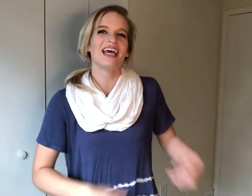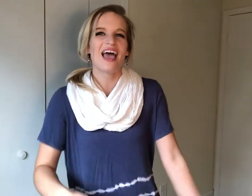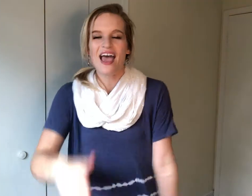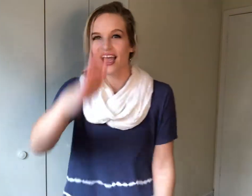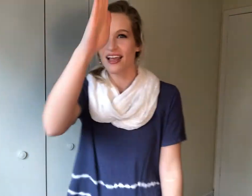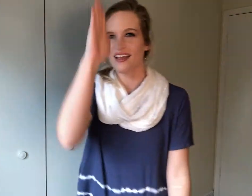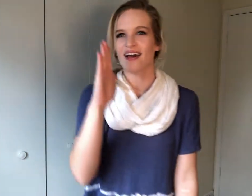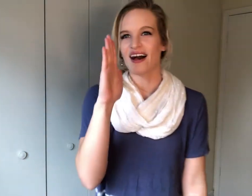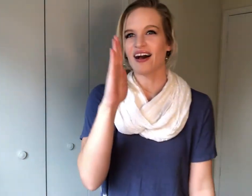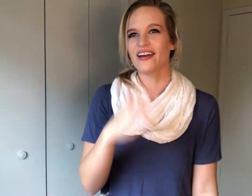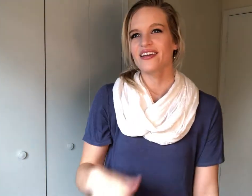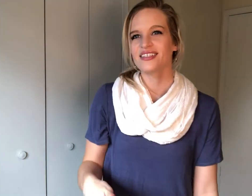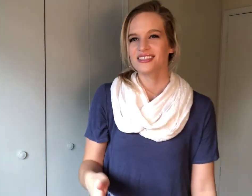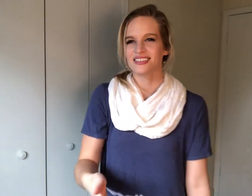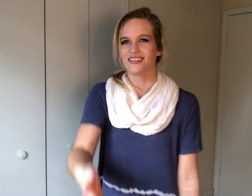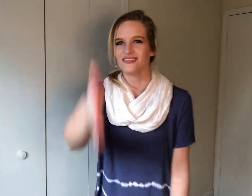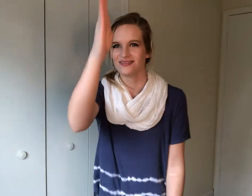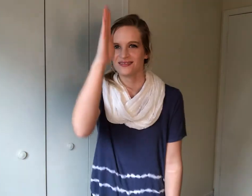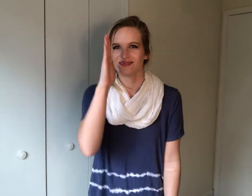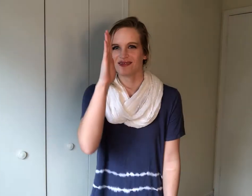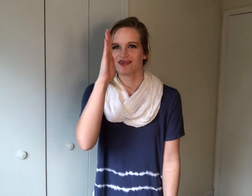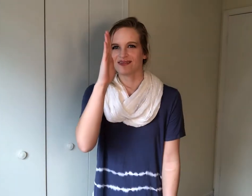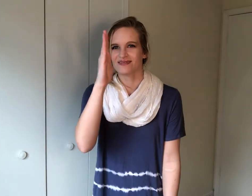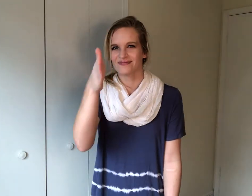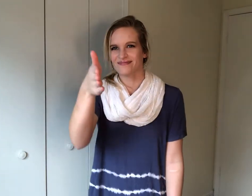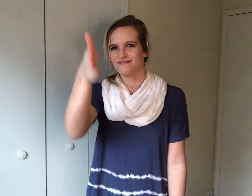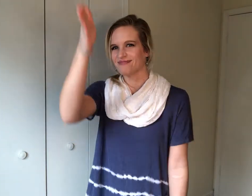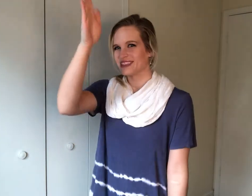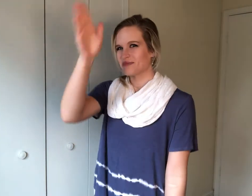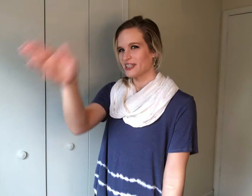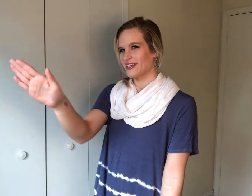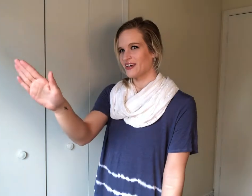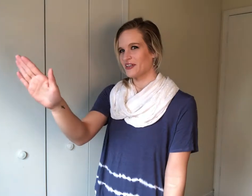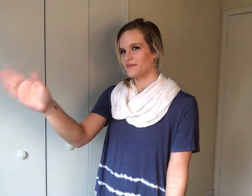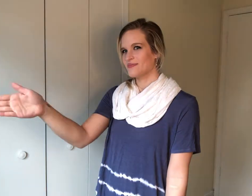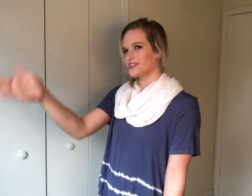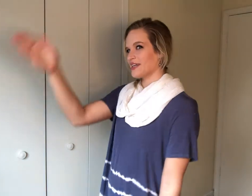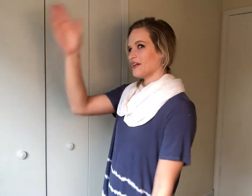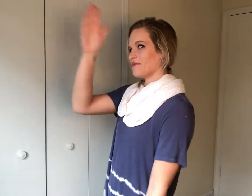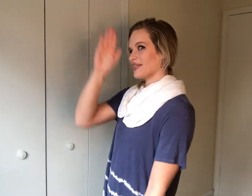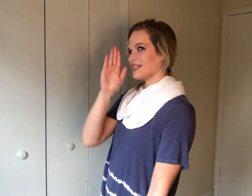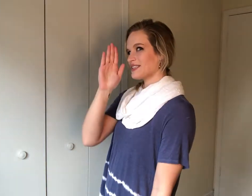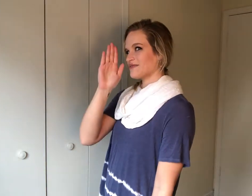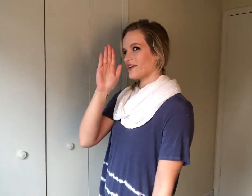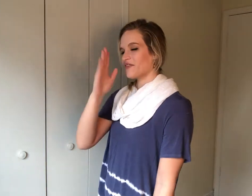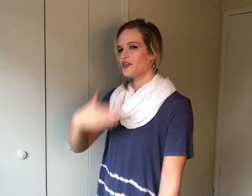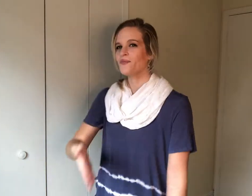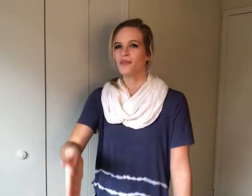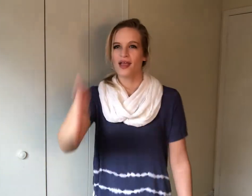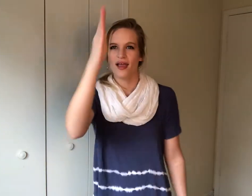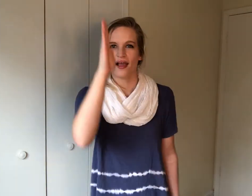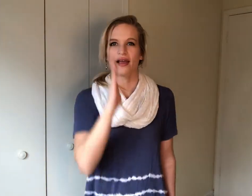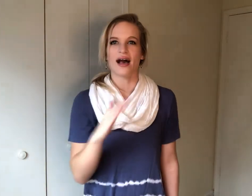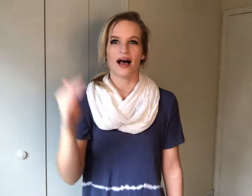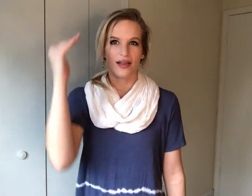baby God so just bring your arm straight up like this in front of you God